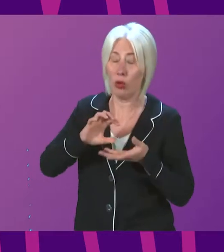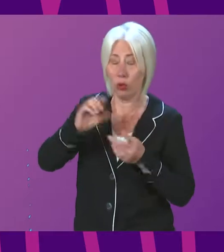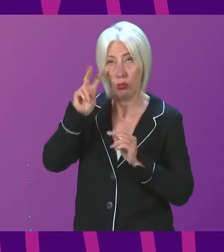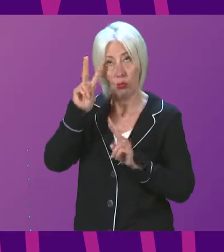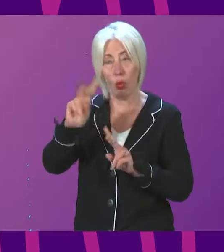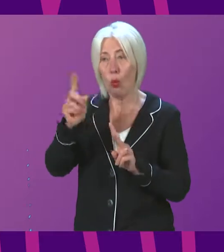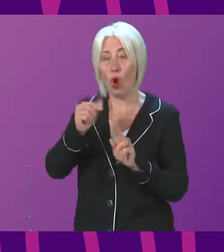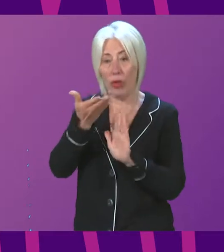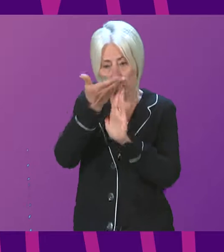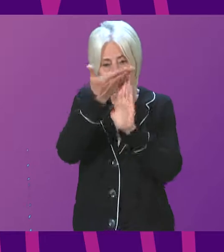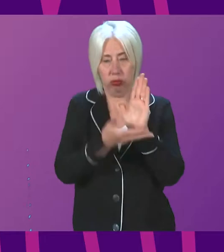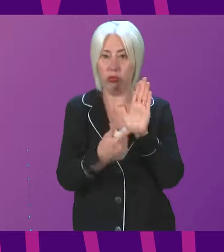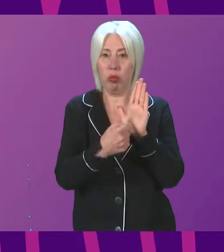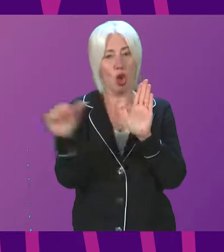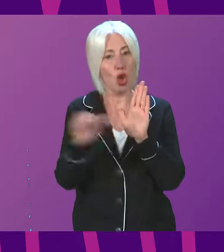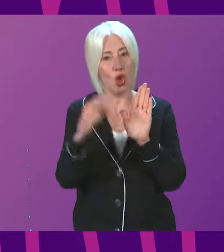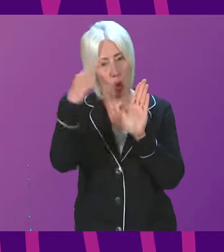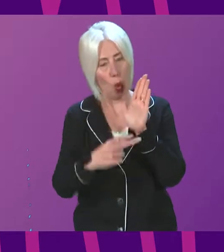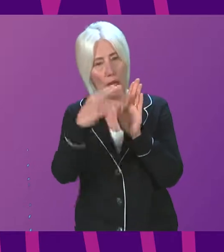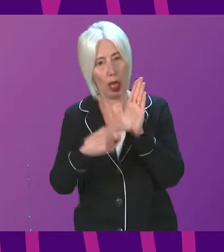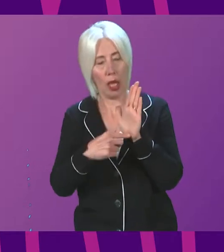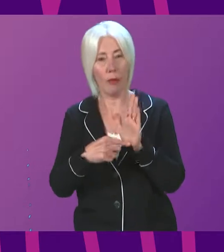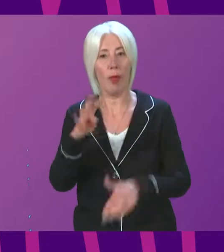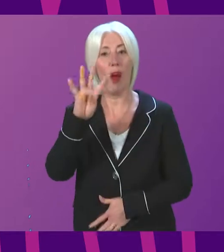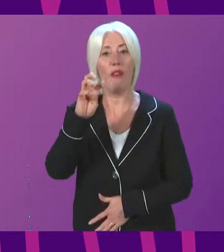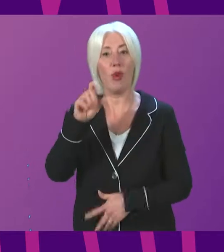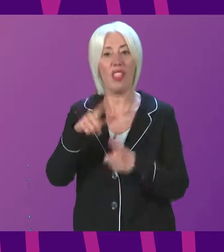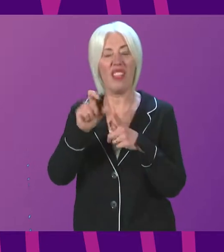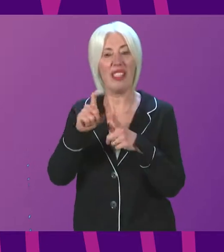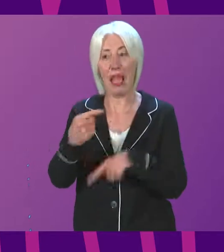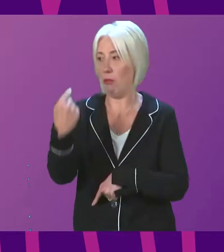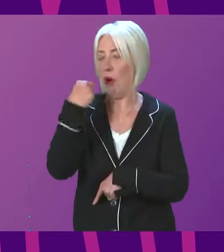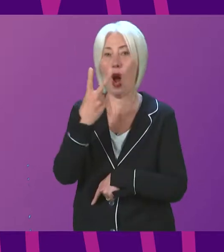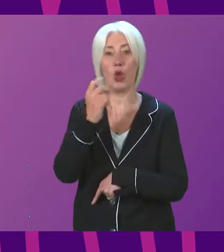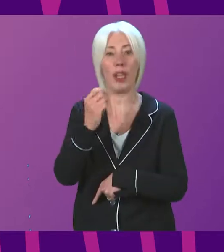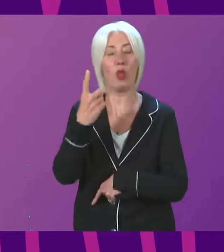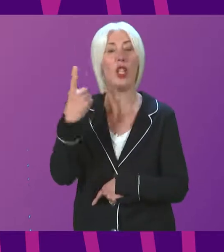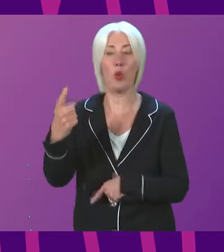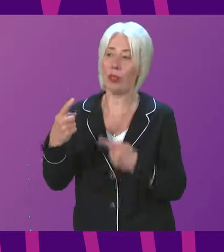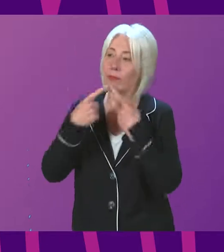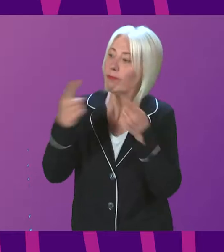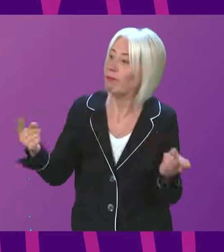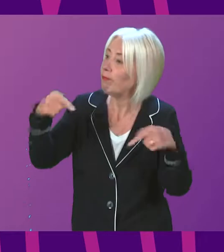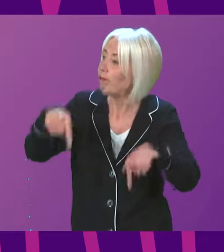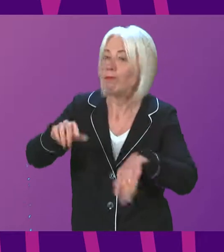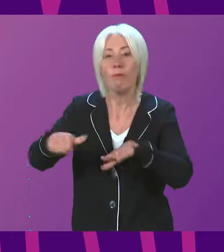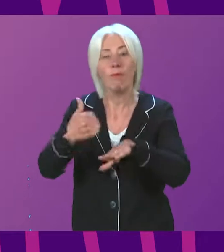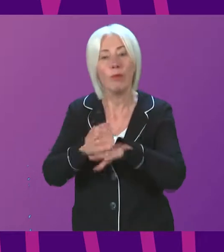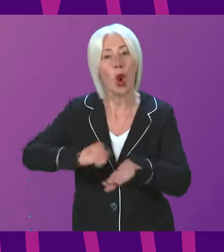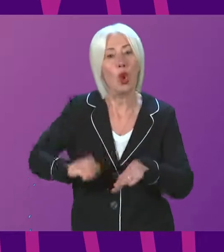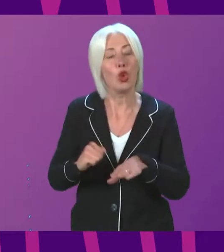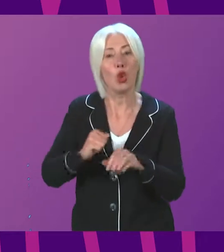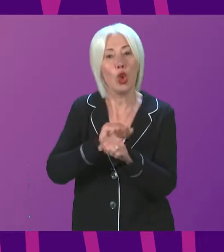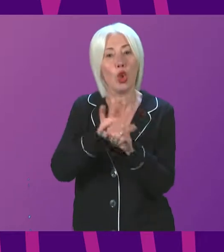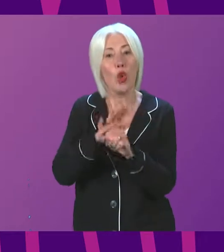terms of reference. On 14 December 2021, I announced to Parliament the establishment of the Scottish Covid